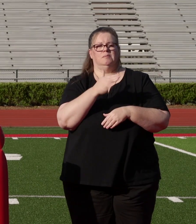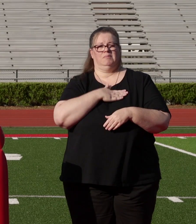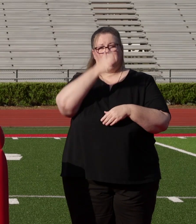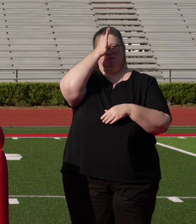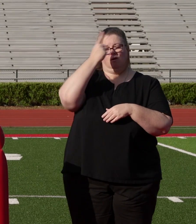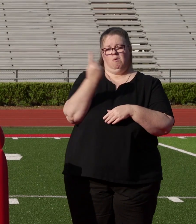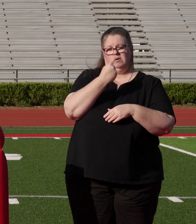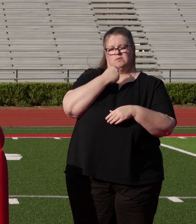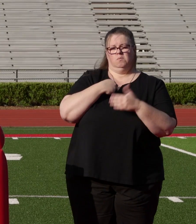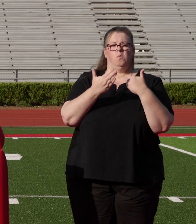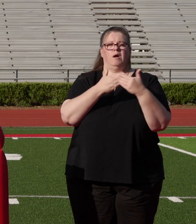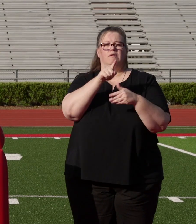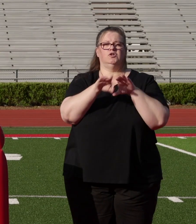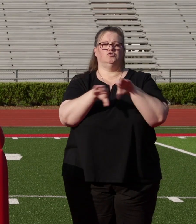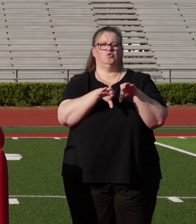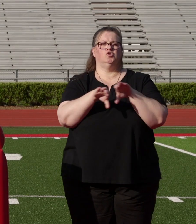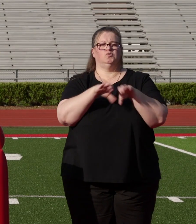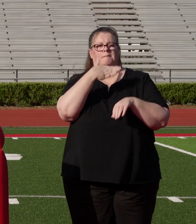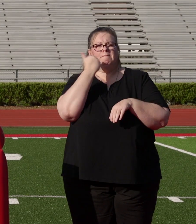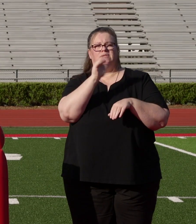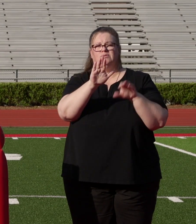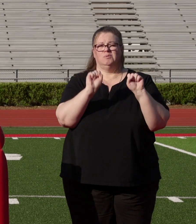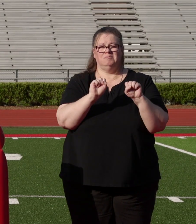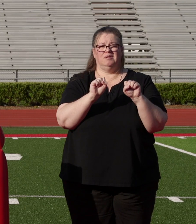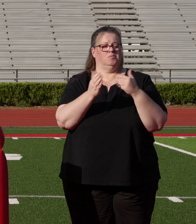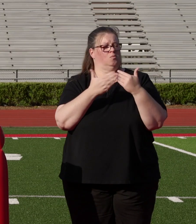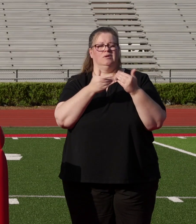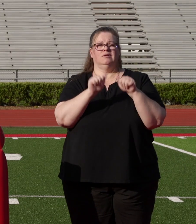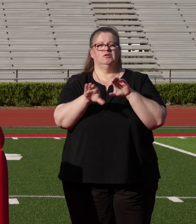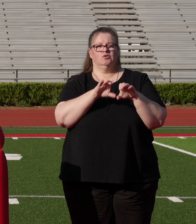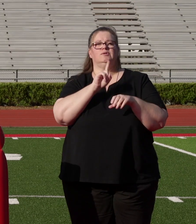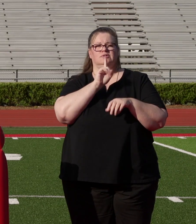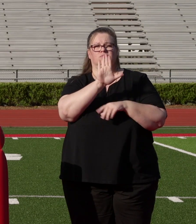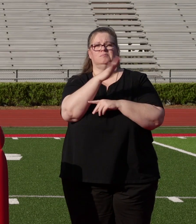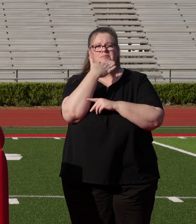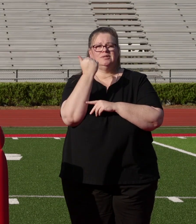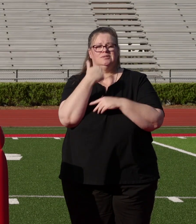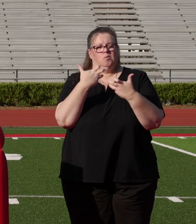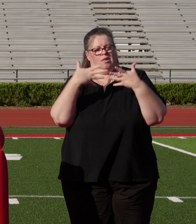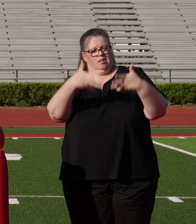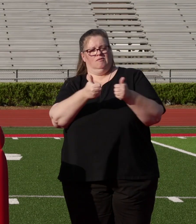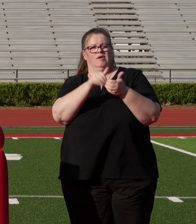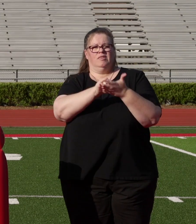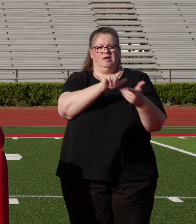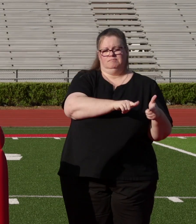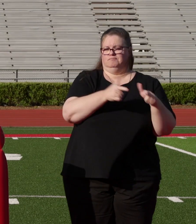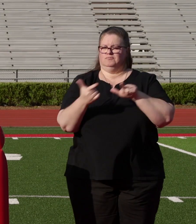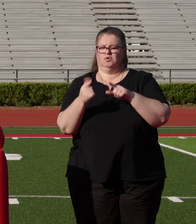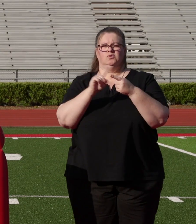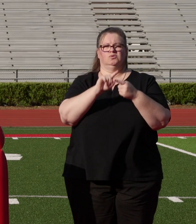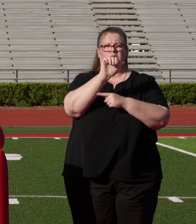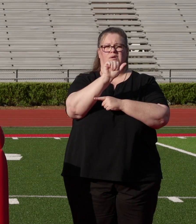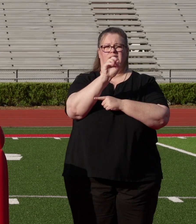told me that whatever you do, do it to the best of your ability. All that you can do is your best. So I want to leave you with that and turn the mic over to Amanda